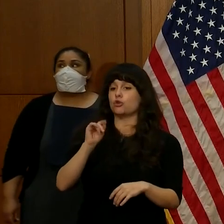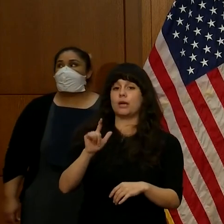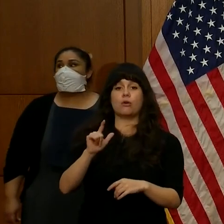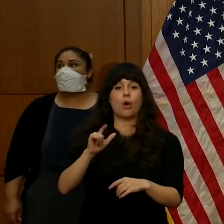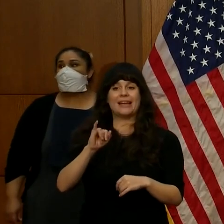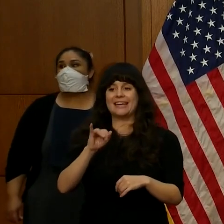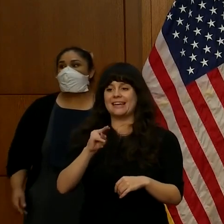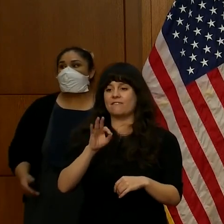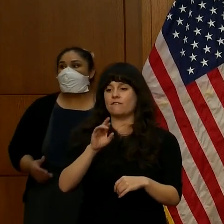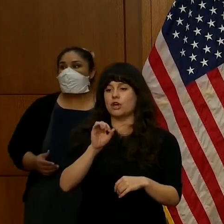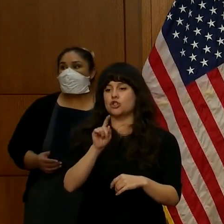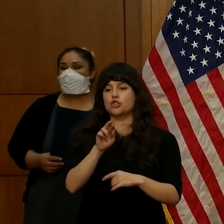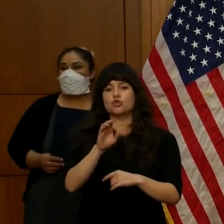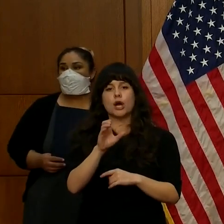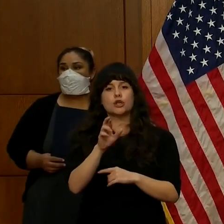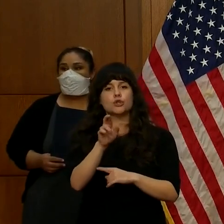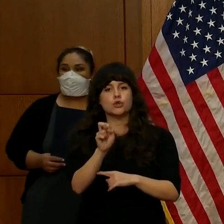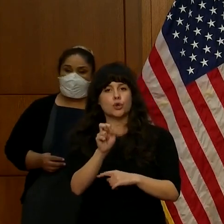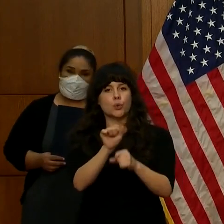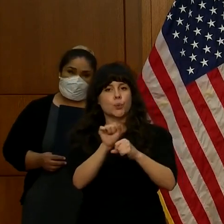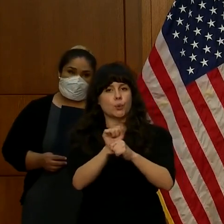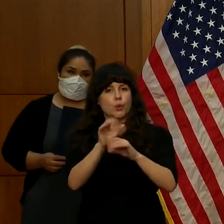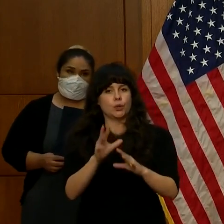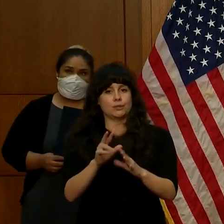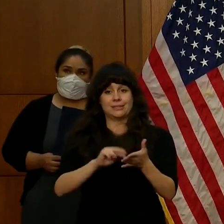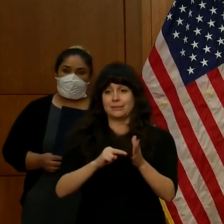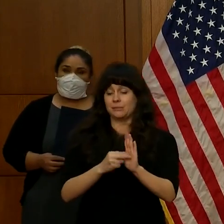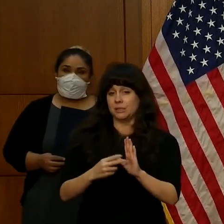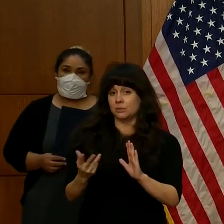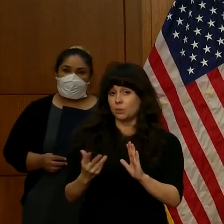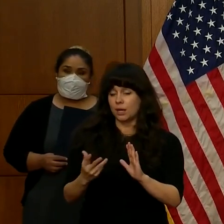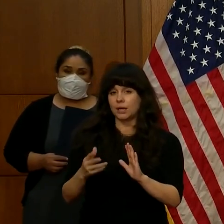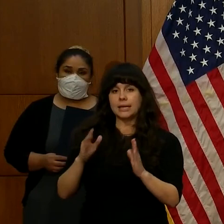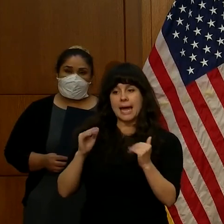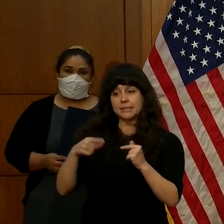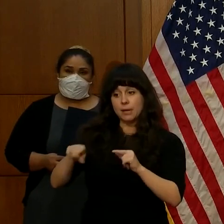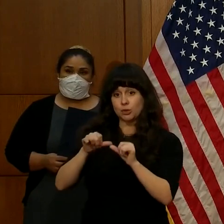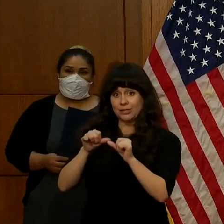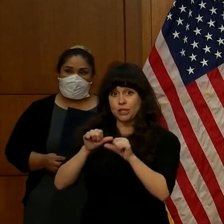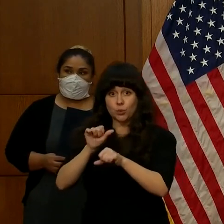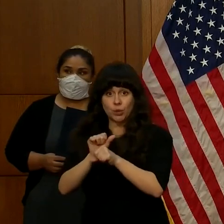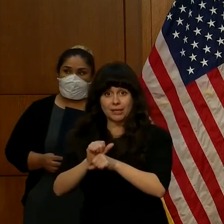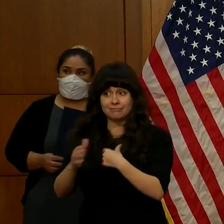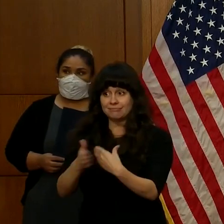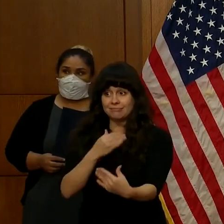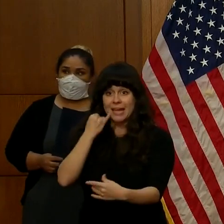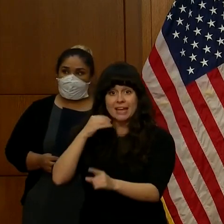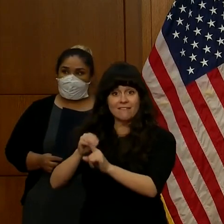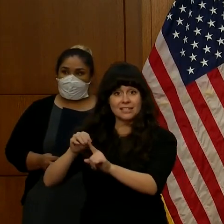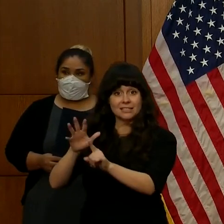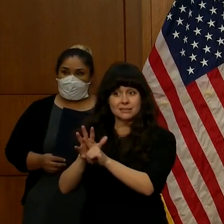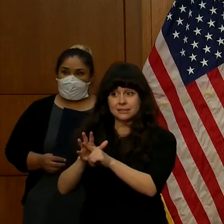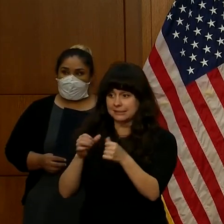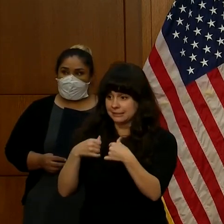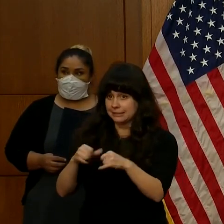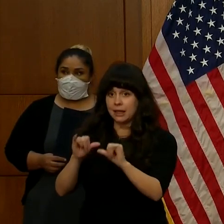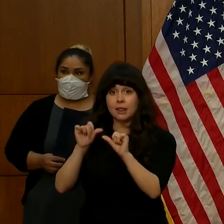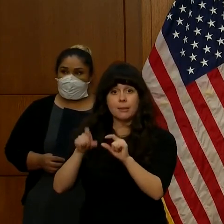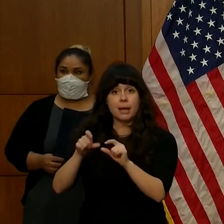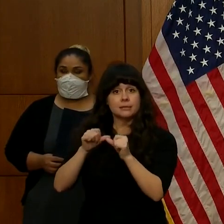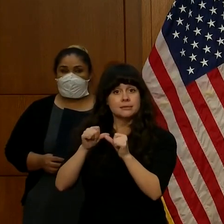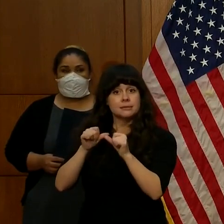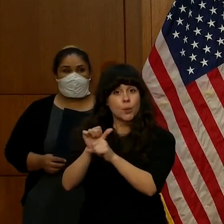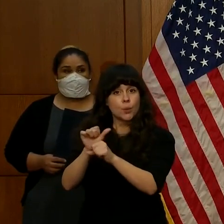This means they could be expected to continue working even if they have been exposed to COVID-19. And